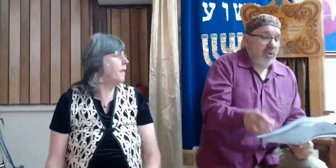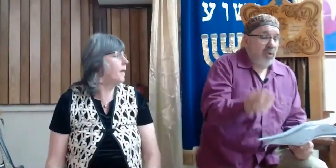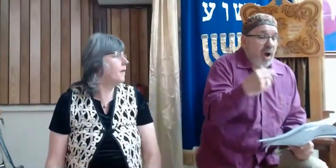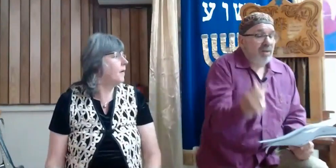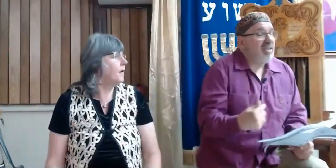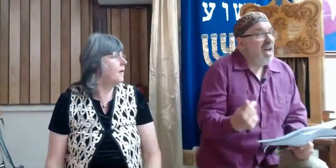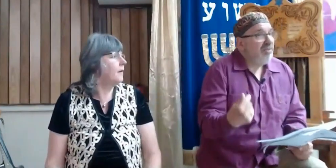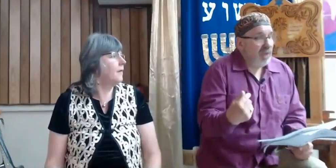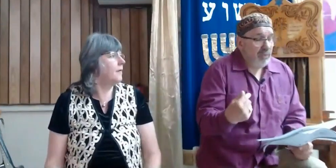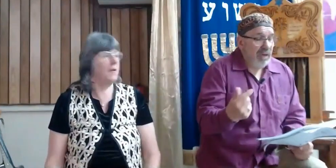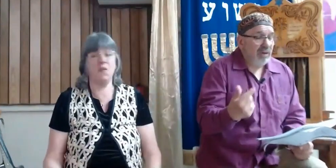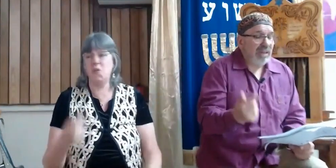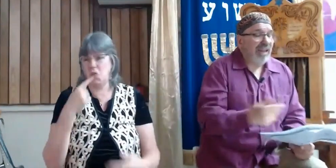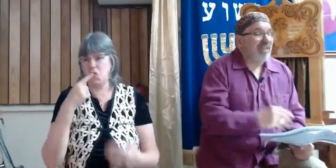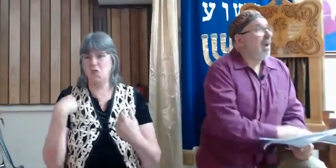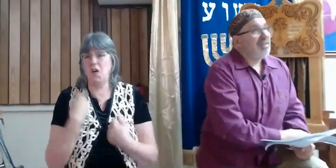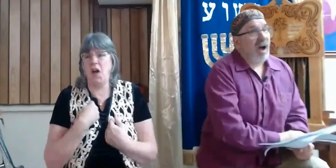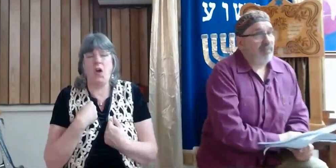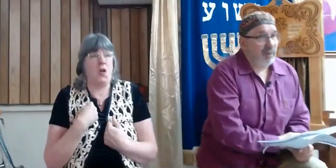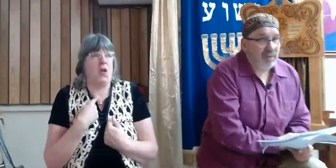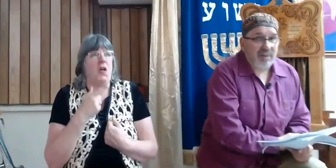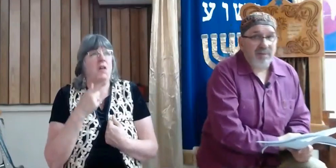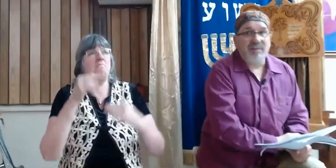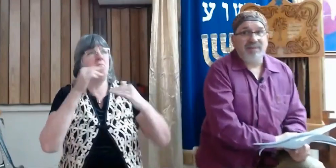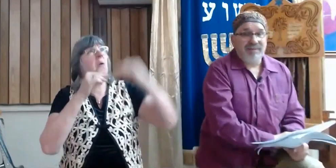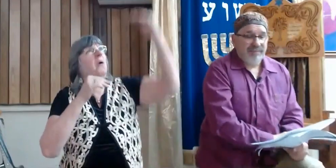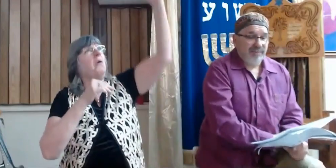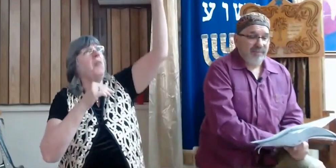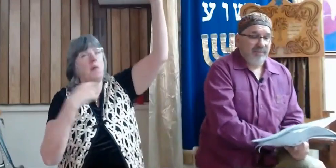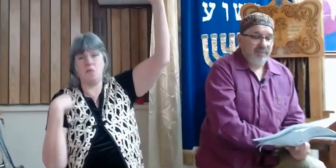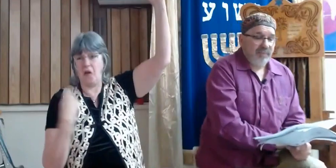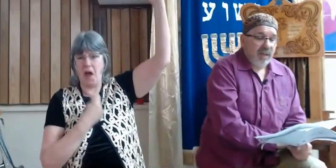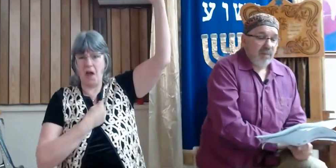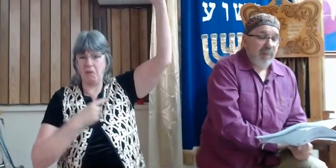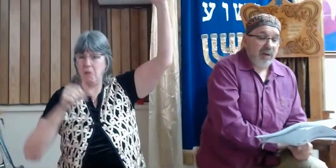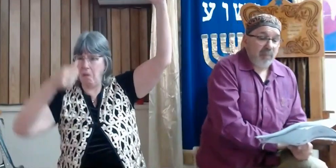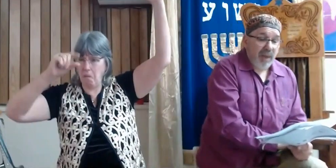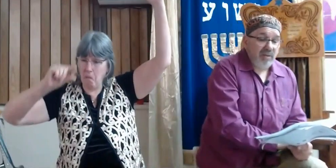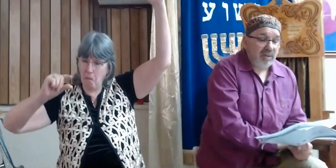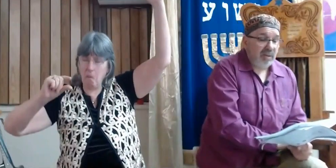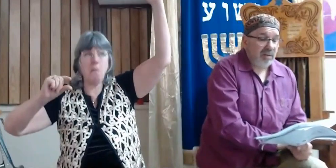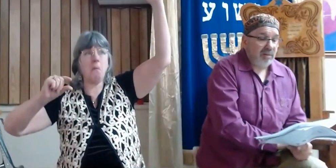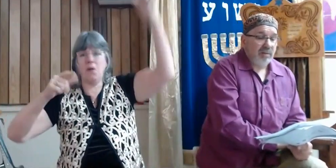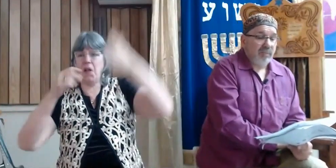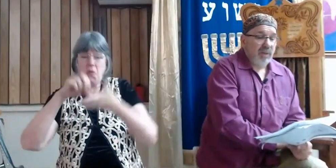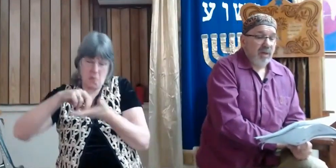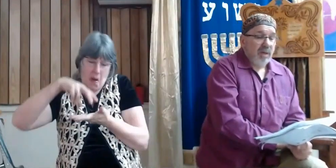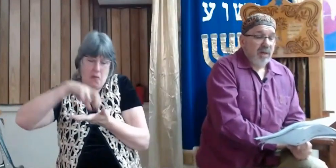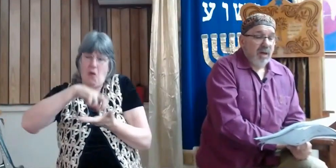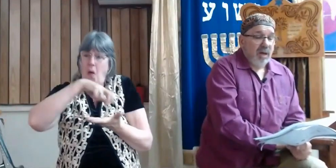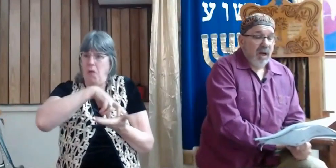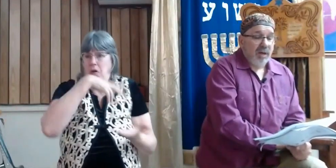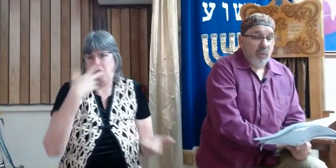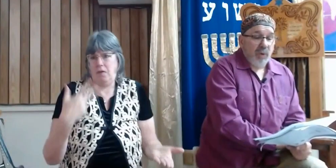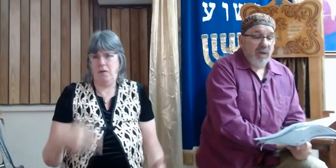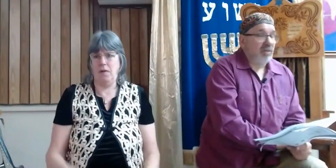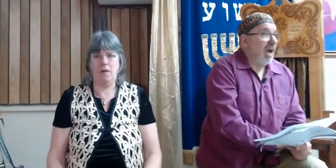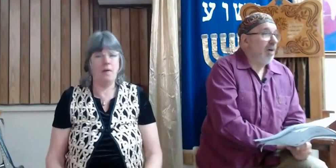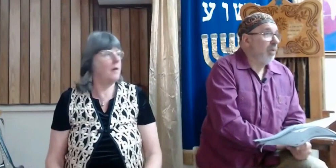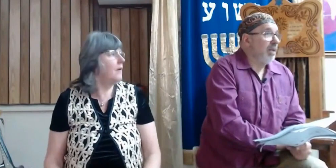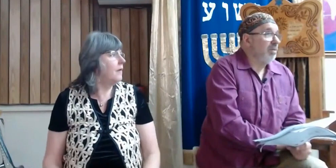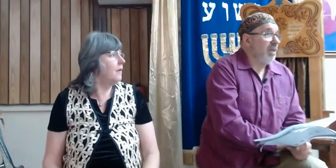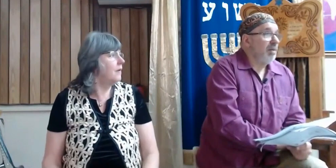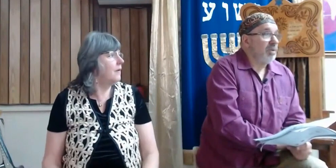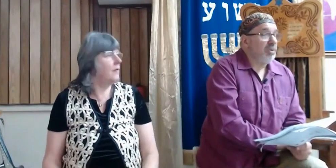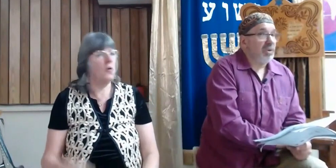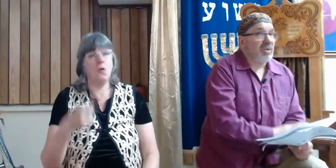and to ourselves, we looked like grasshoppers by comparison. And we looked